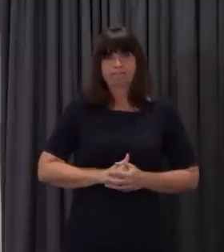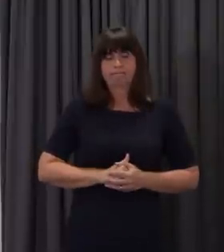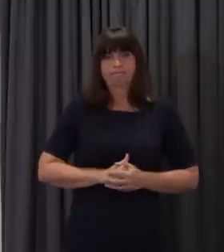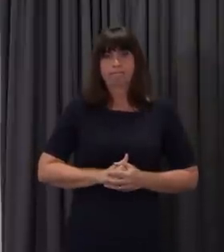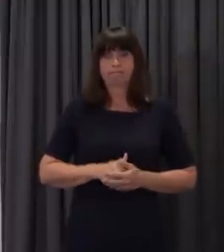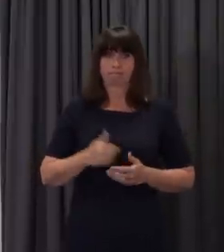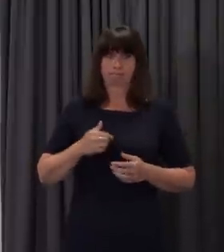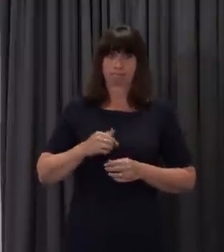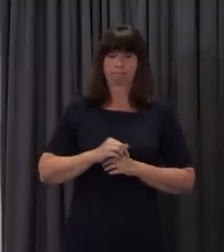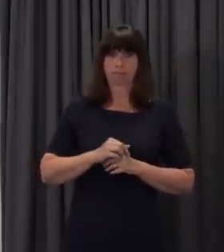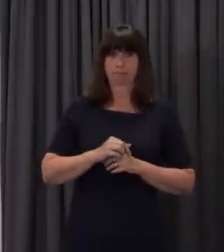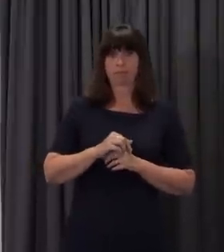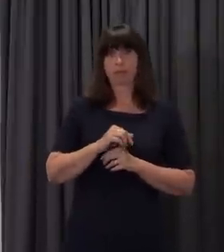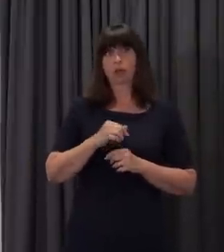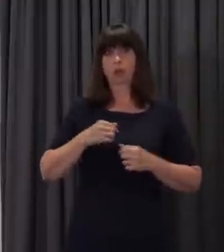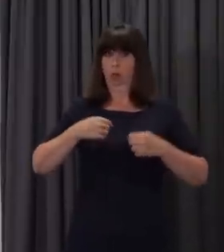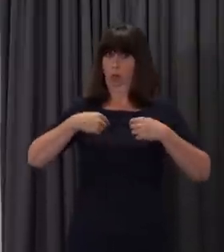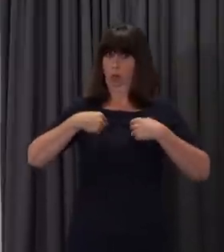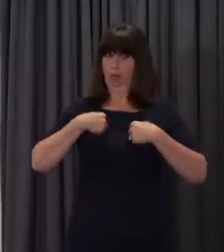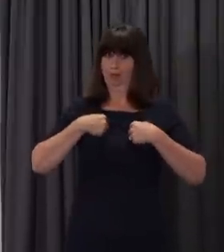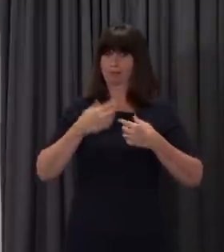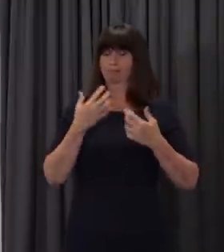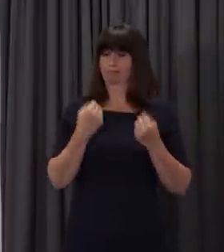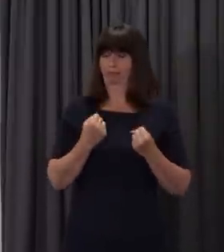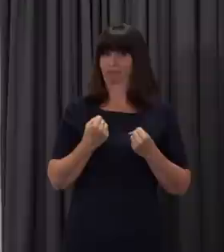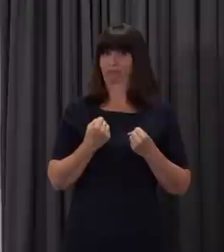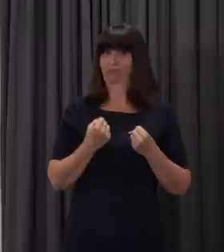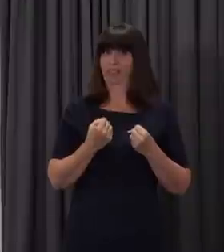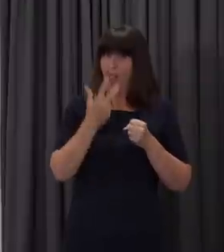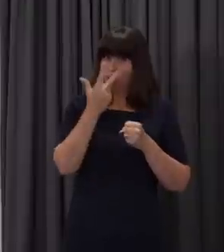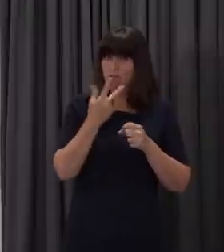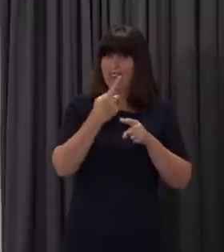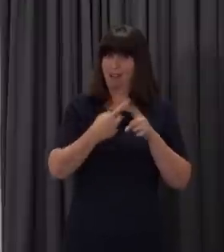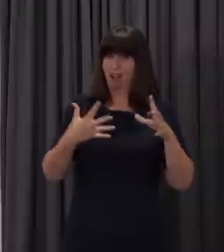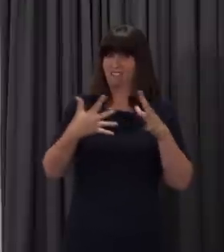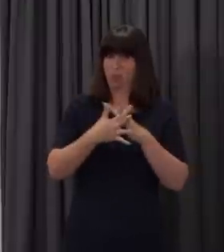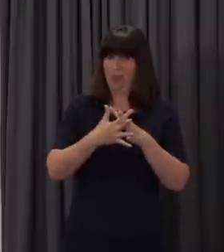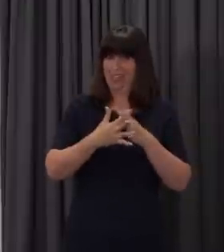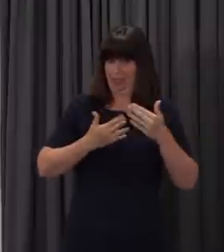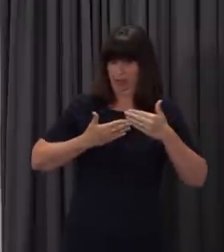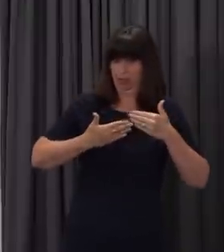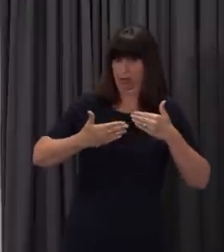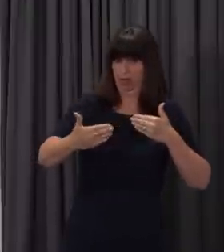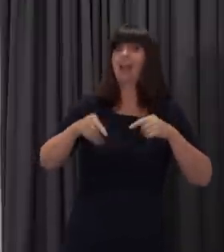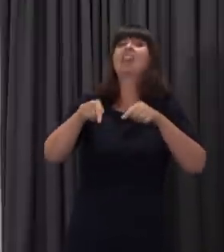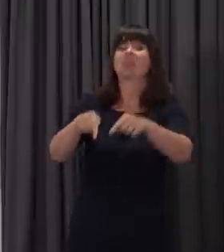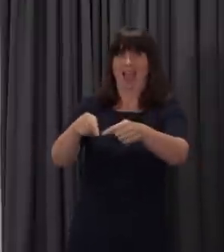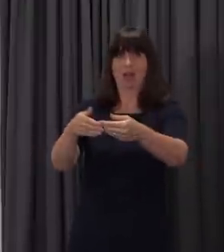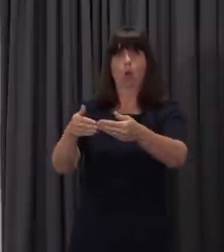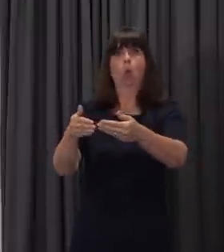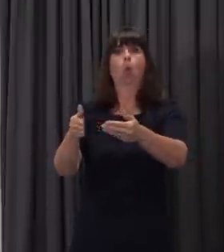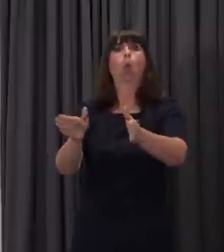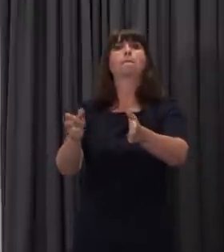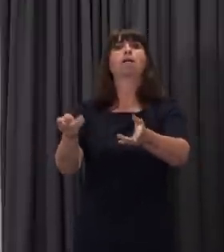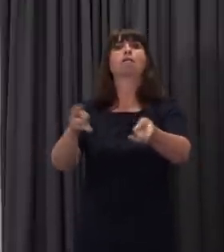all, we are taking a further three and a half weeks before offering this opportunity for